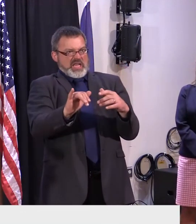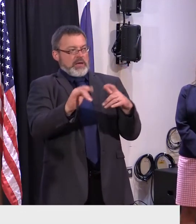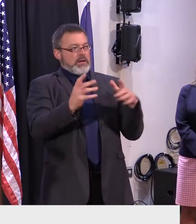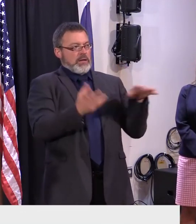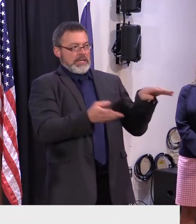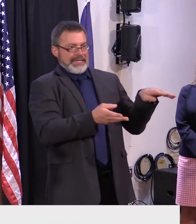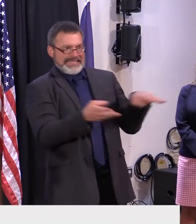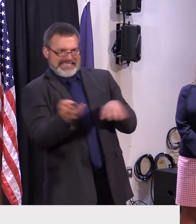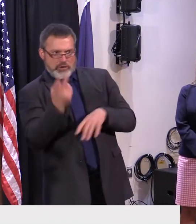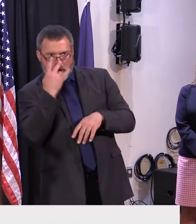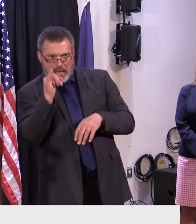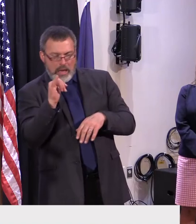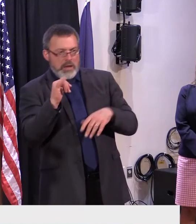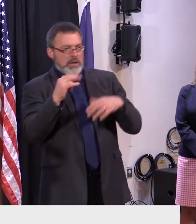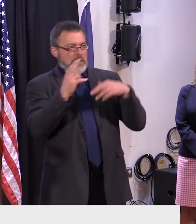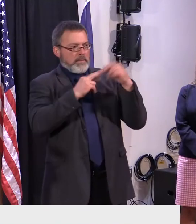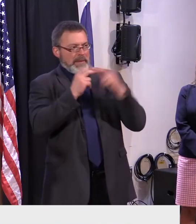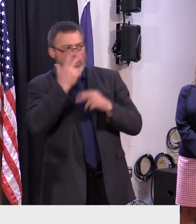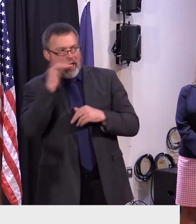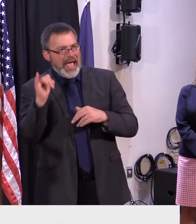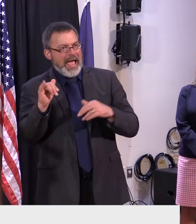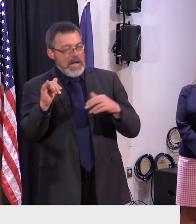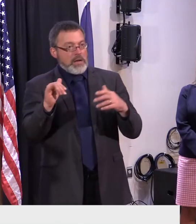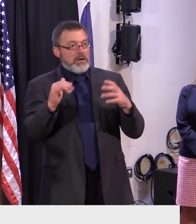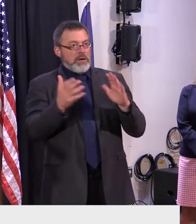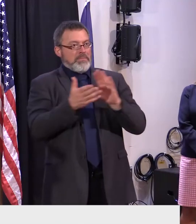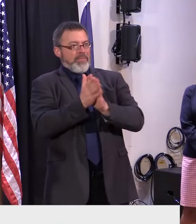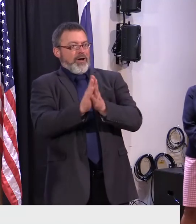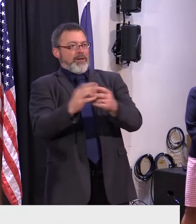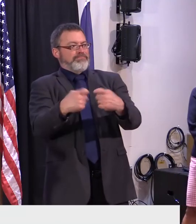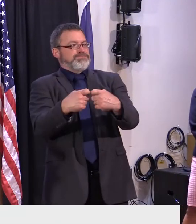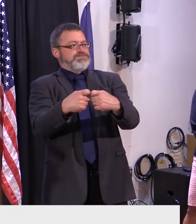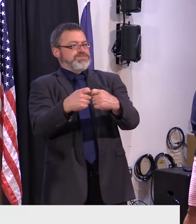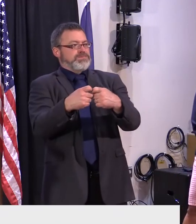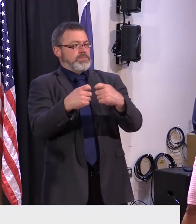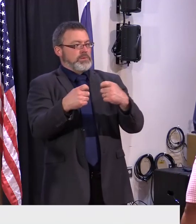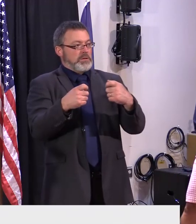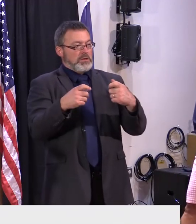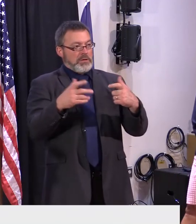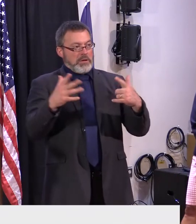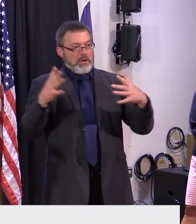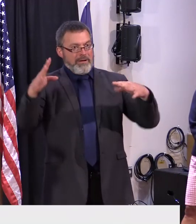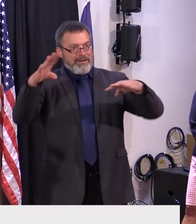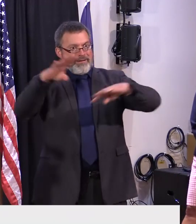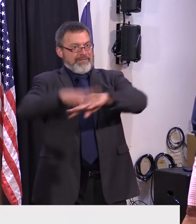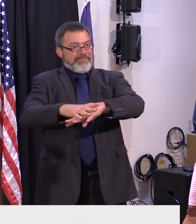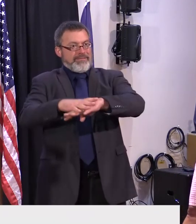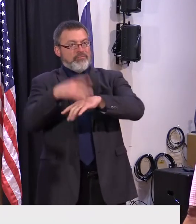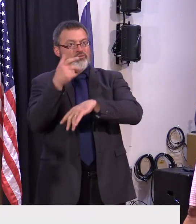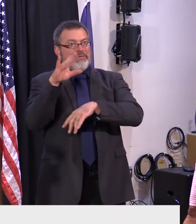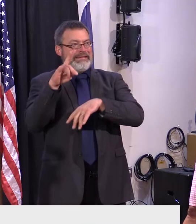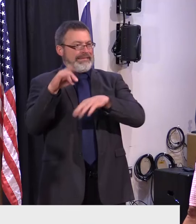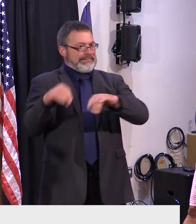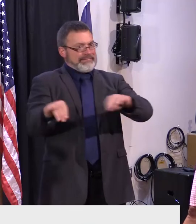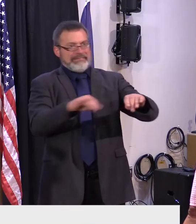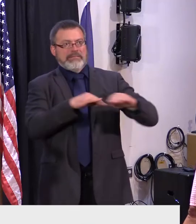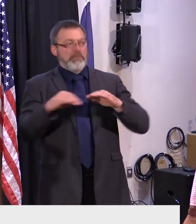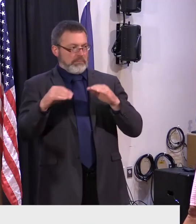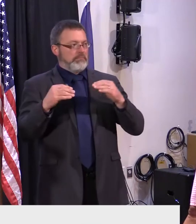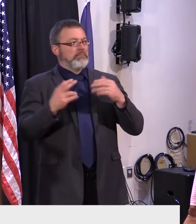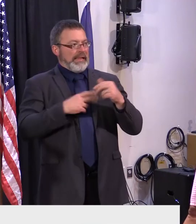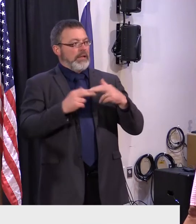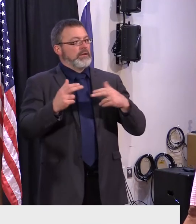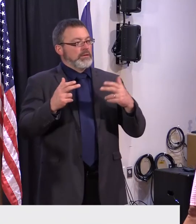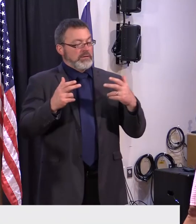we move forward with electrification and making sure that we have the grid available to do this and the technology in